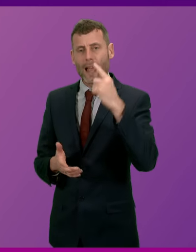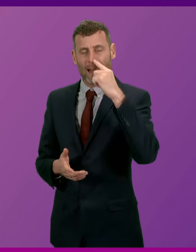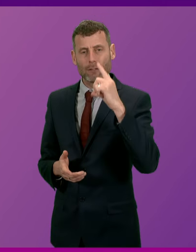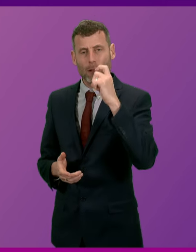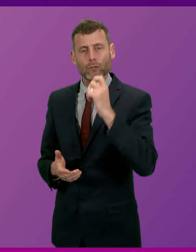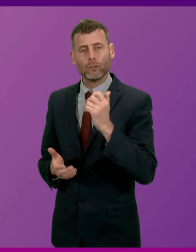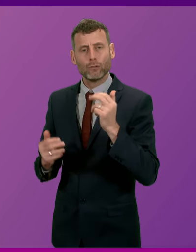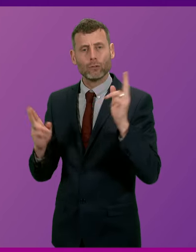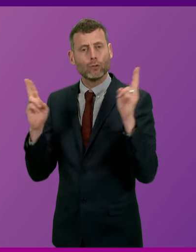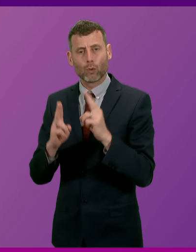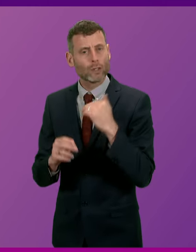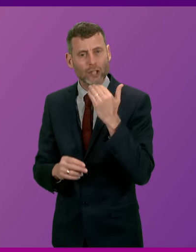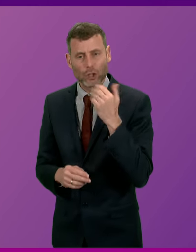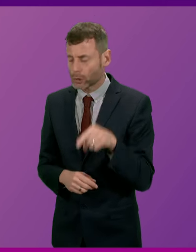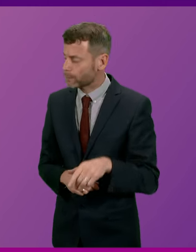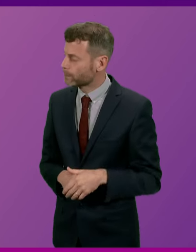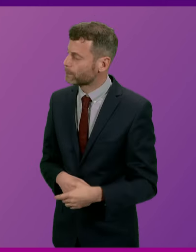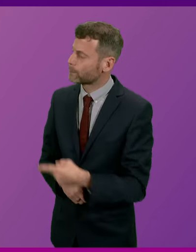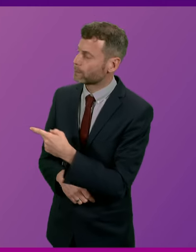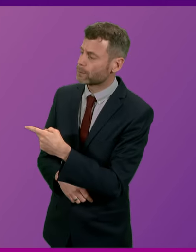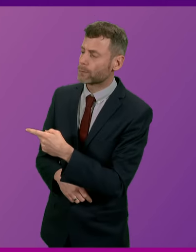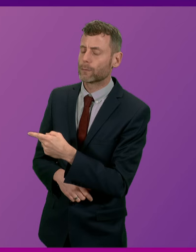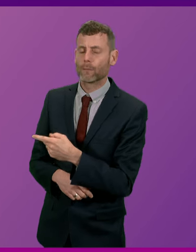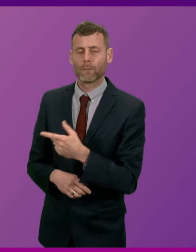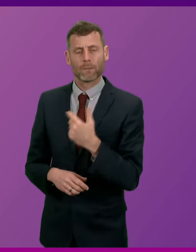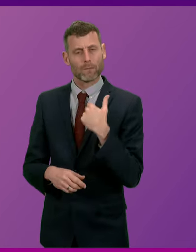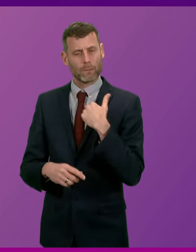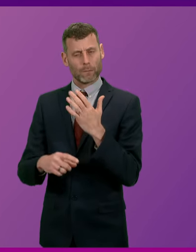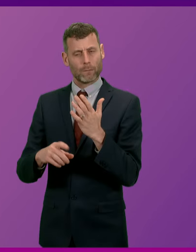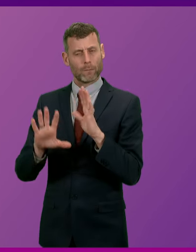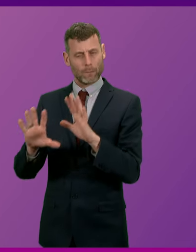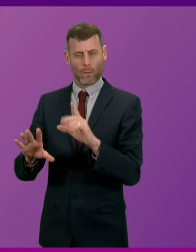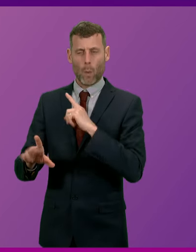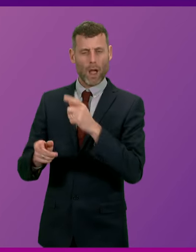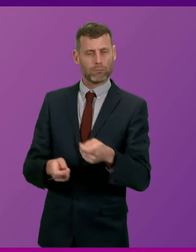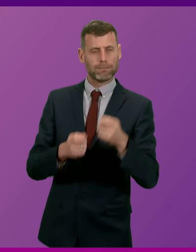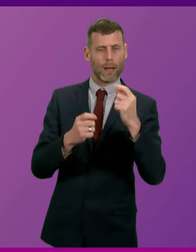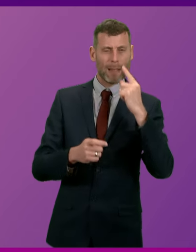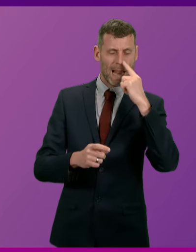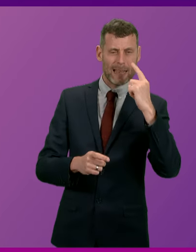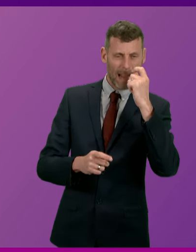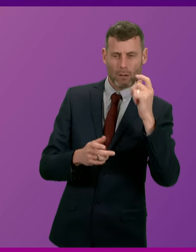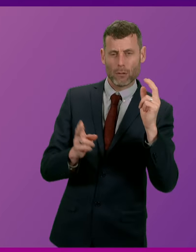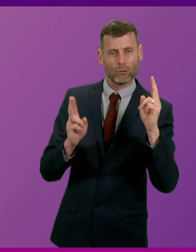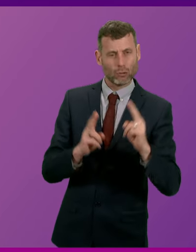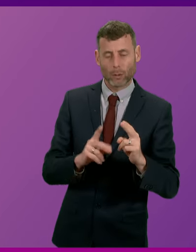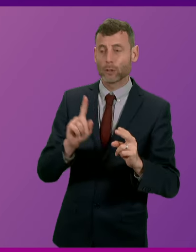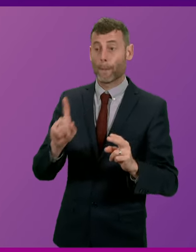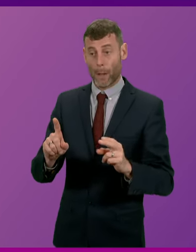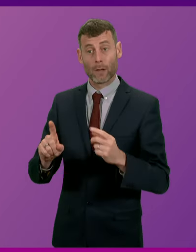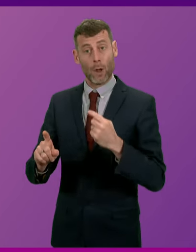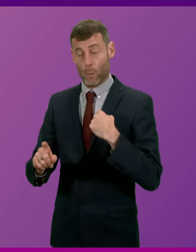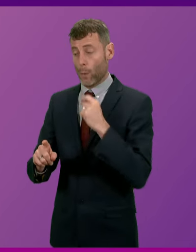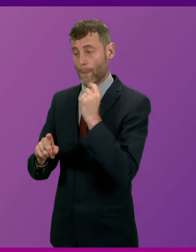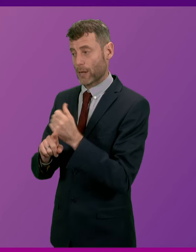services that Jamie Hulker Johnson raises, of course, I will ensure that the Cabinet Secretary of Health continues to engage